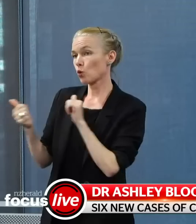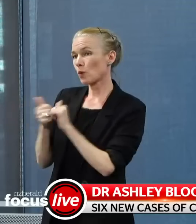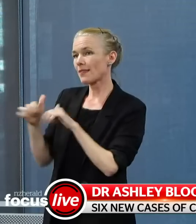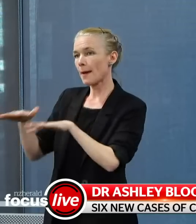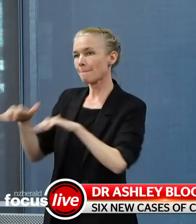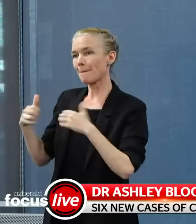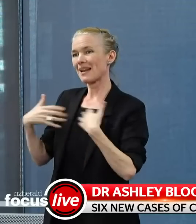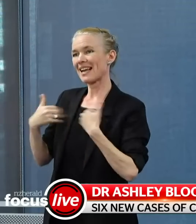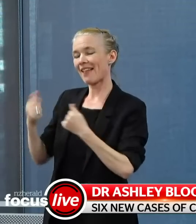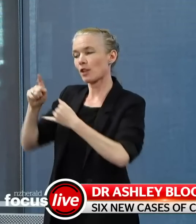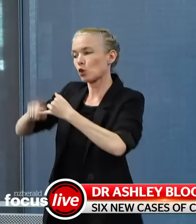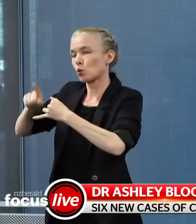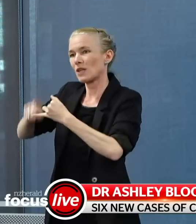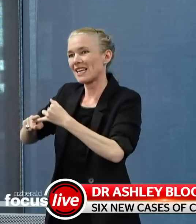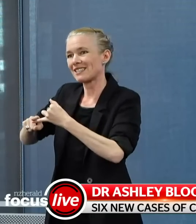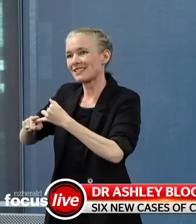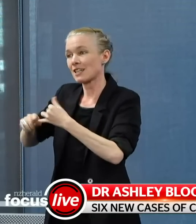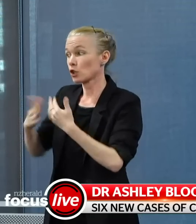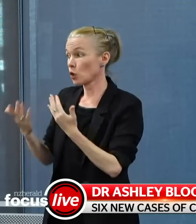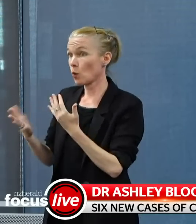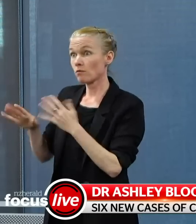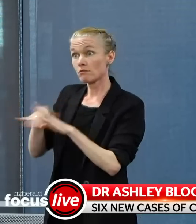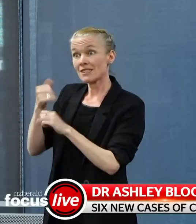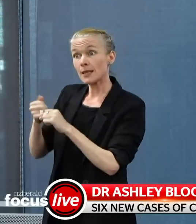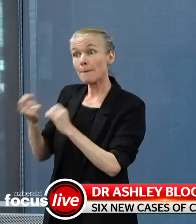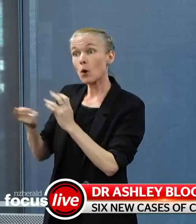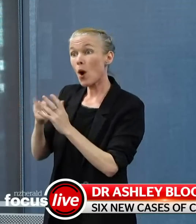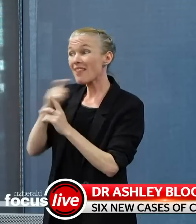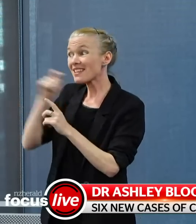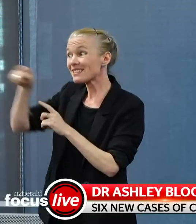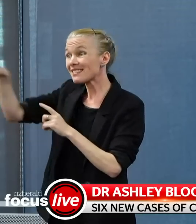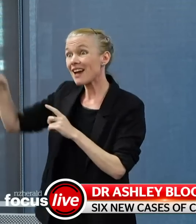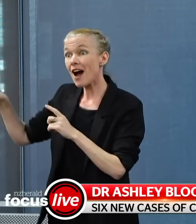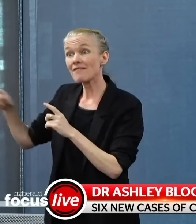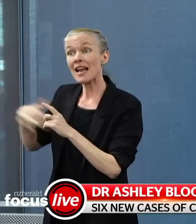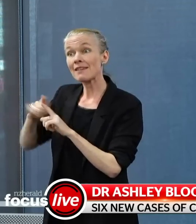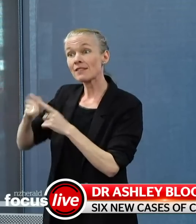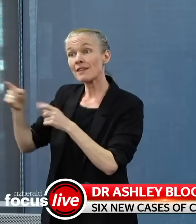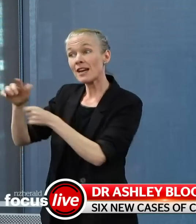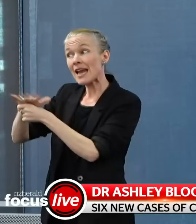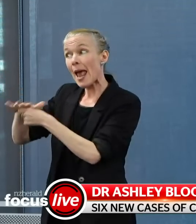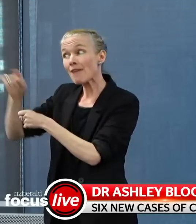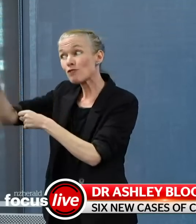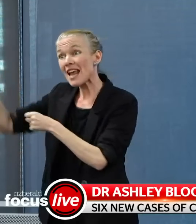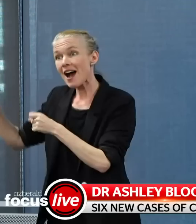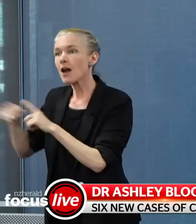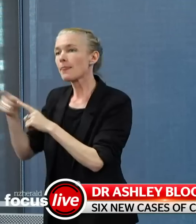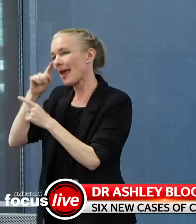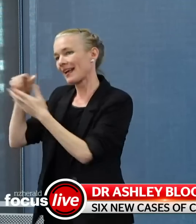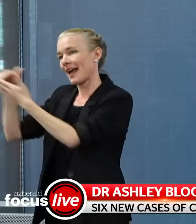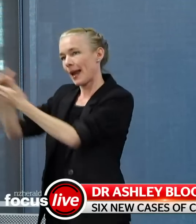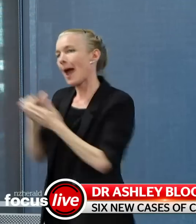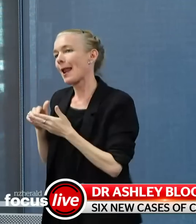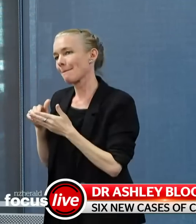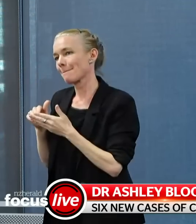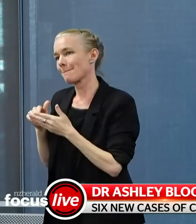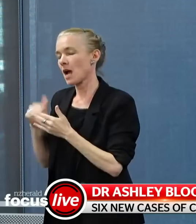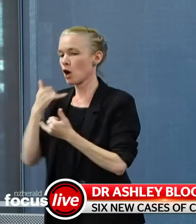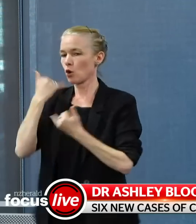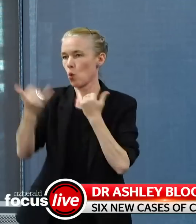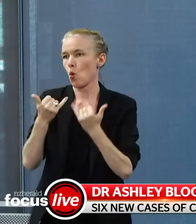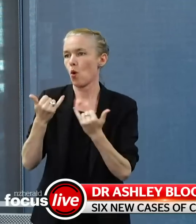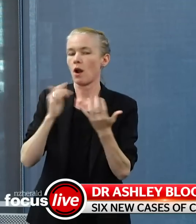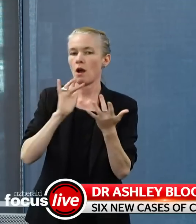from around the country, bring them in virtually because they can all access the contacts through the National Contact tracing solution. So